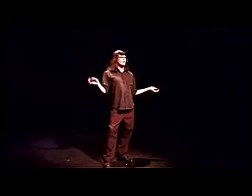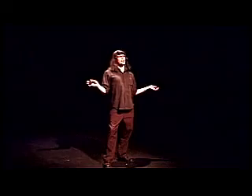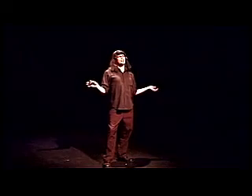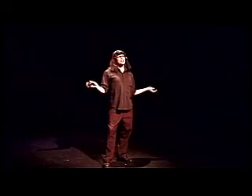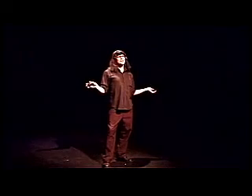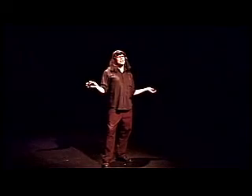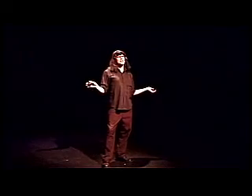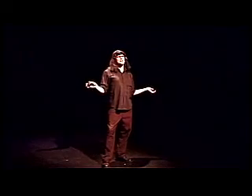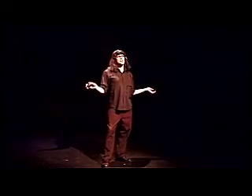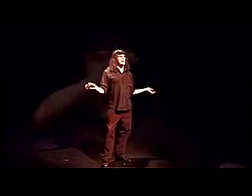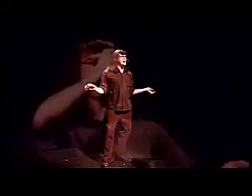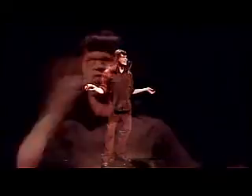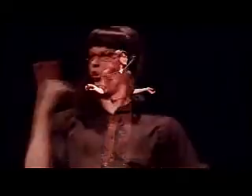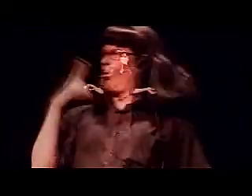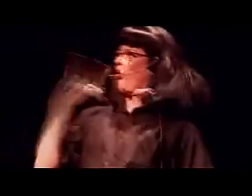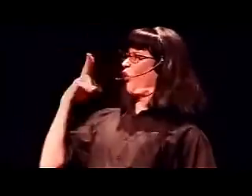What are you thinking, big cheater? I'm of